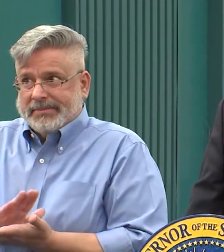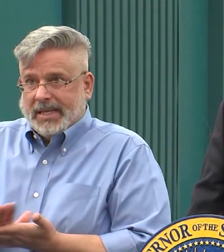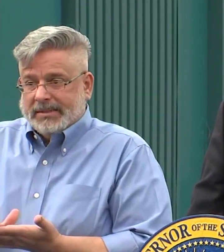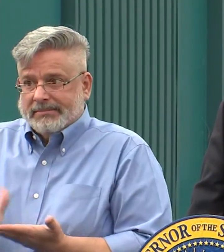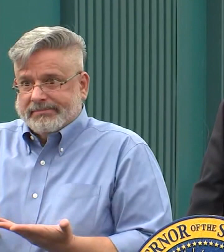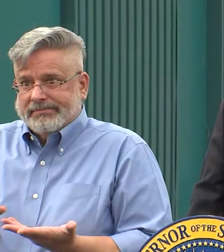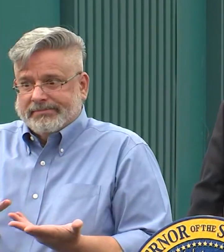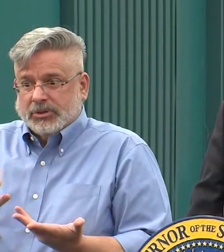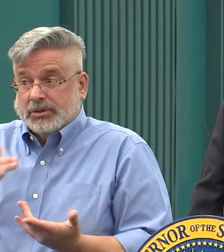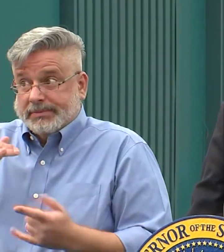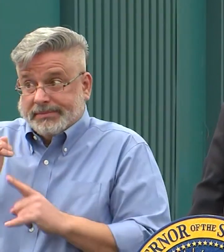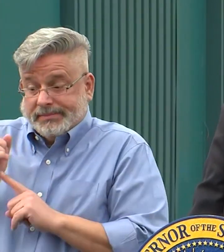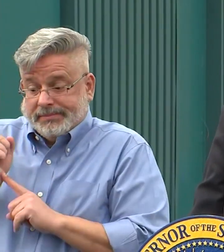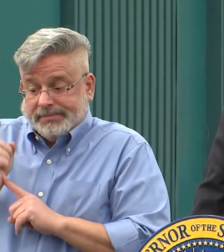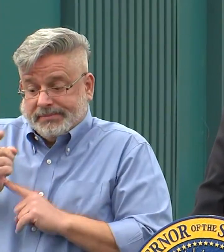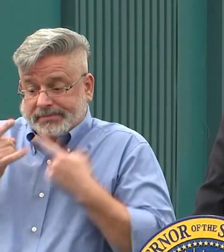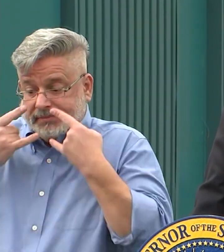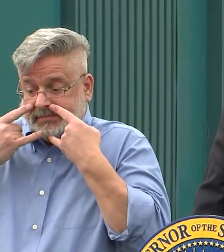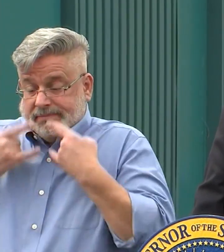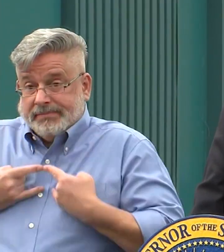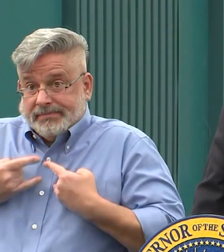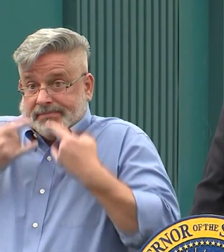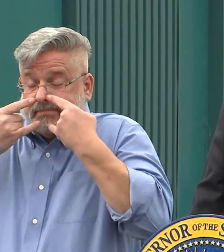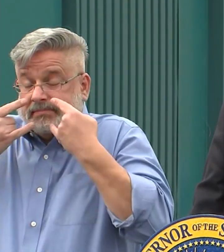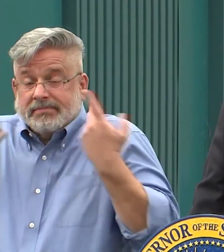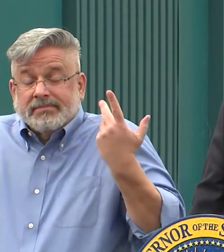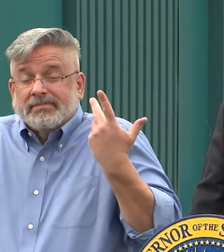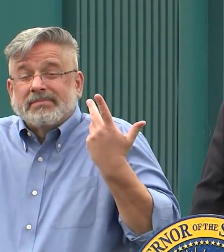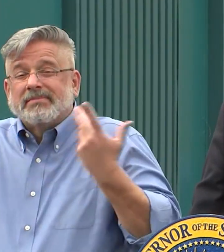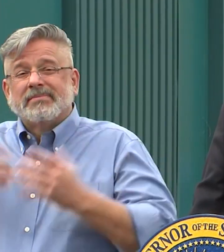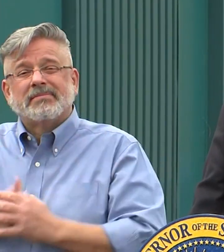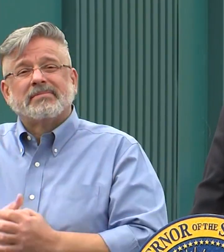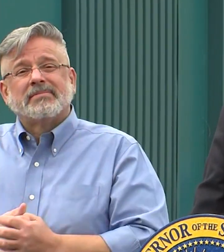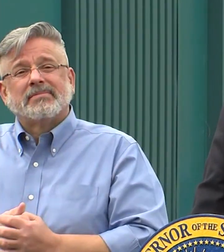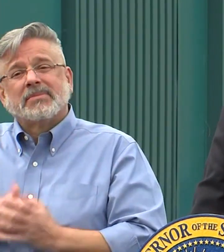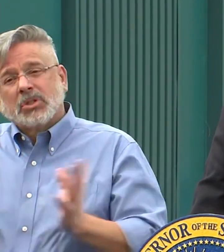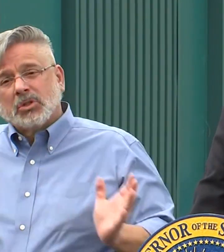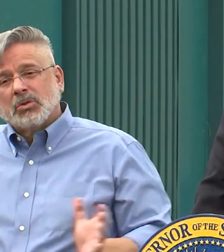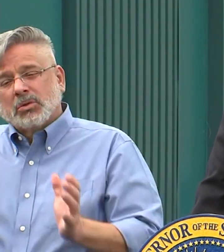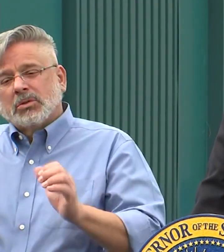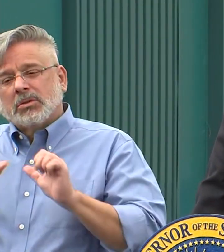and I took the mask off for a brief second, but no, I encourage people to continue to wear them. I want